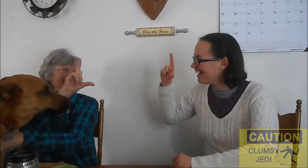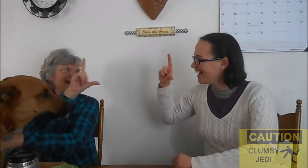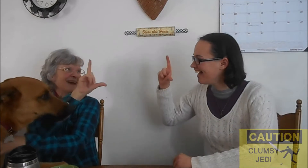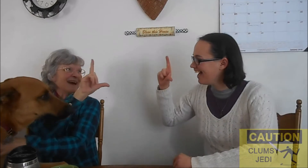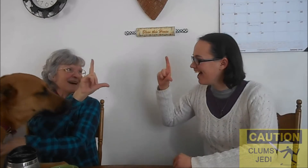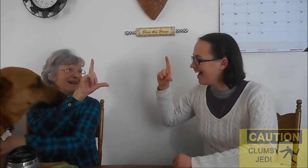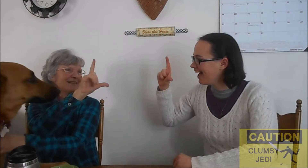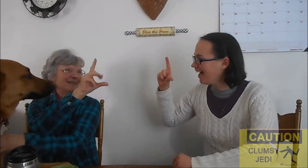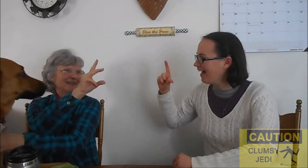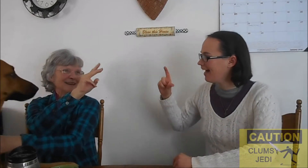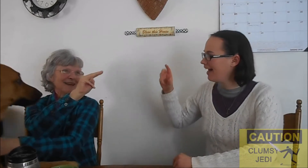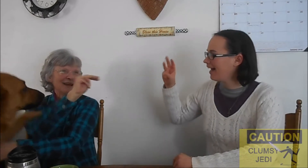4. 4. 5.